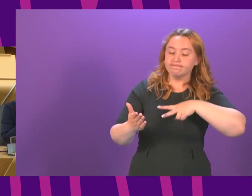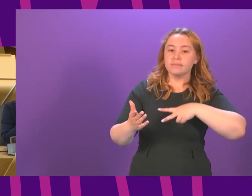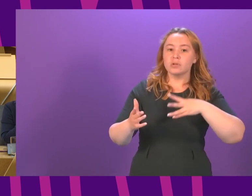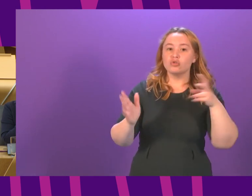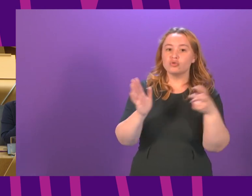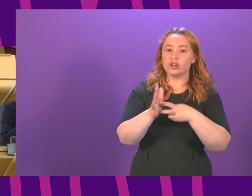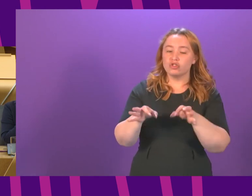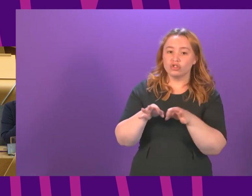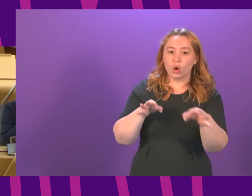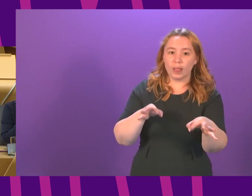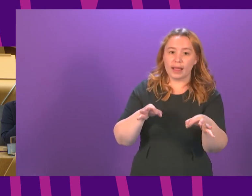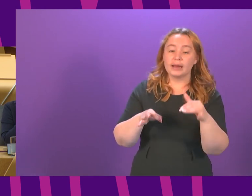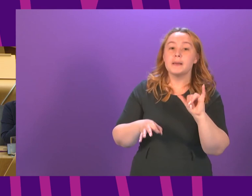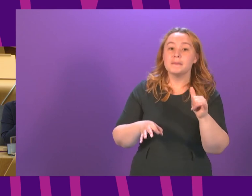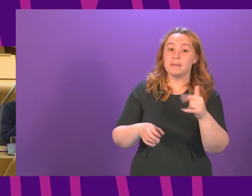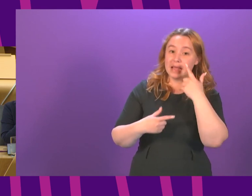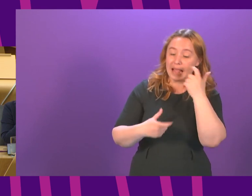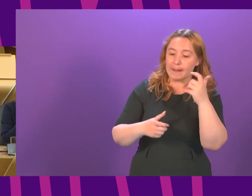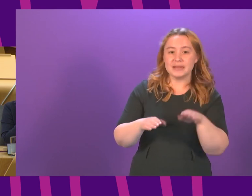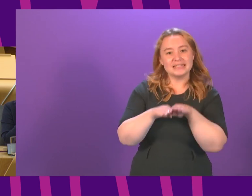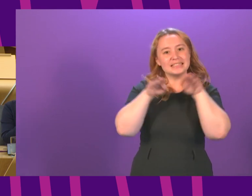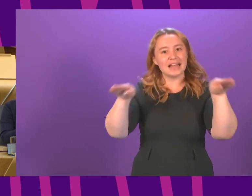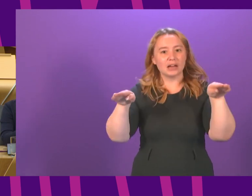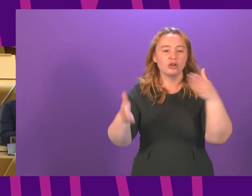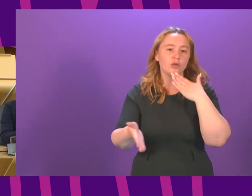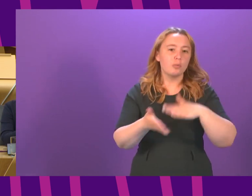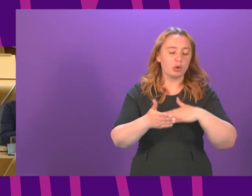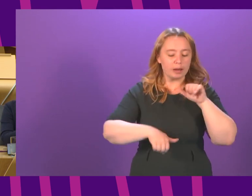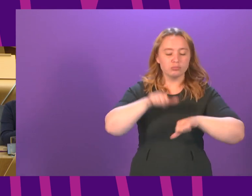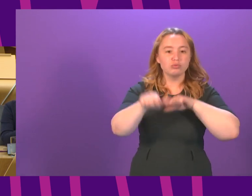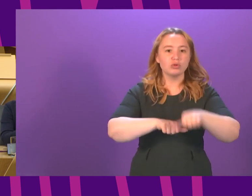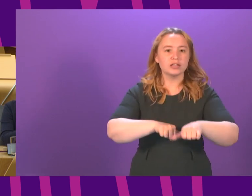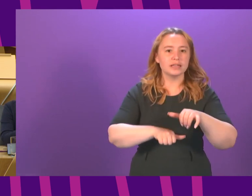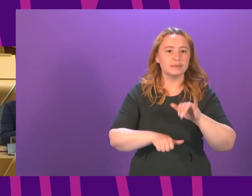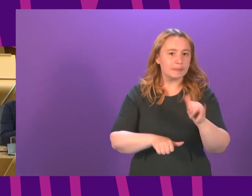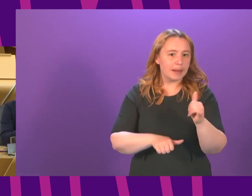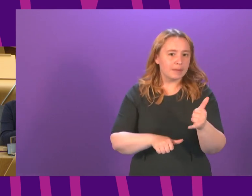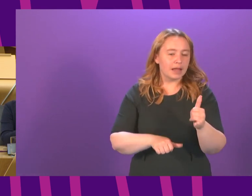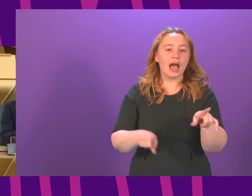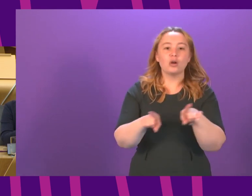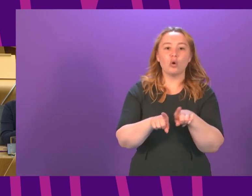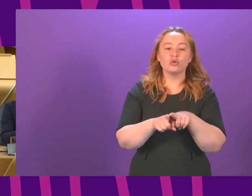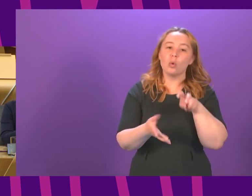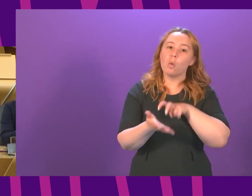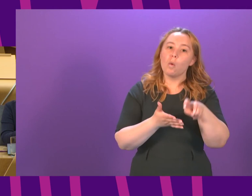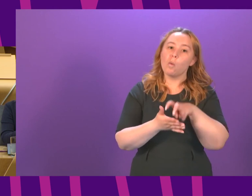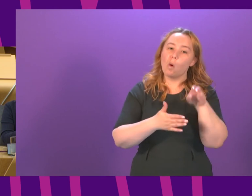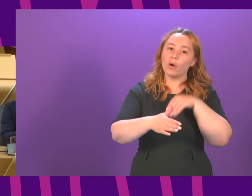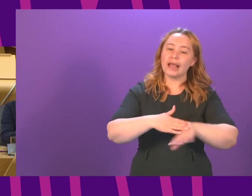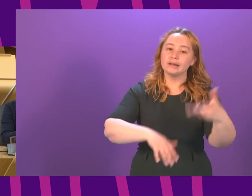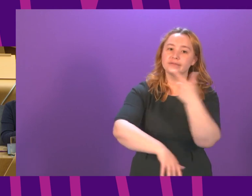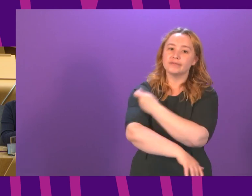indeed could there be a more standard online booking process and of course the walk-in provision